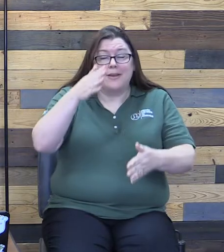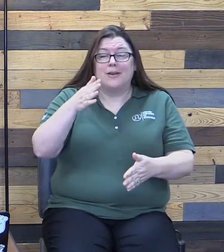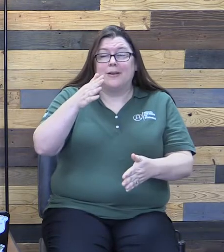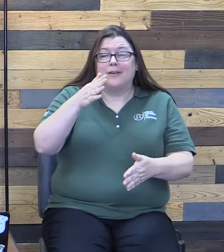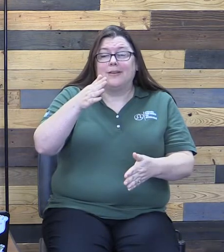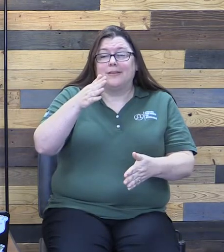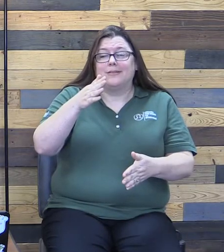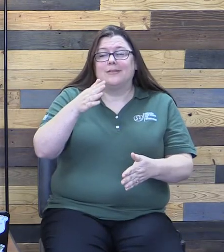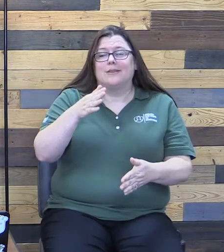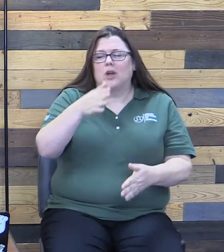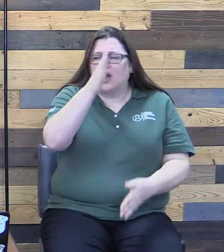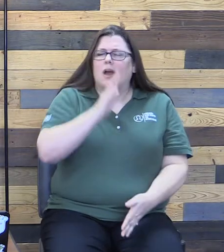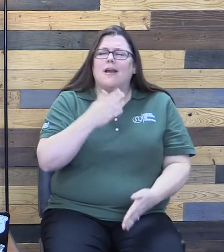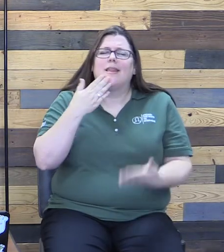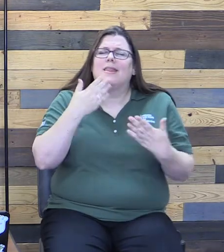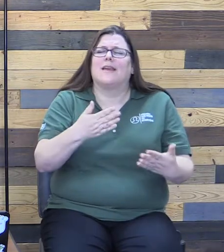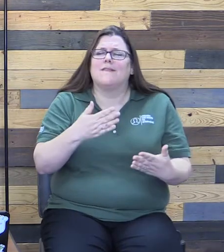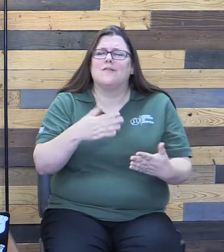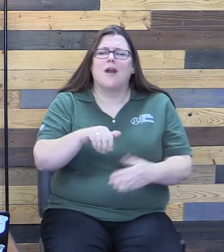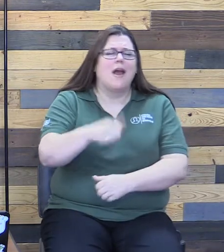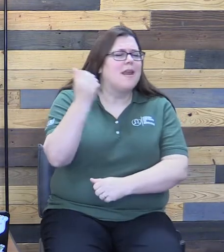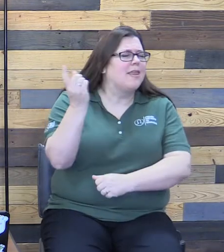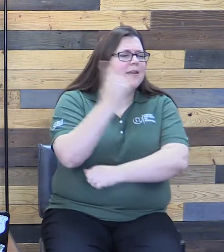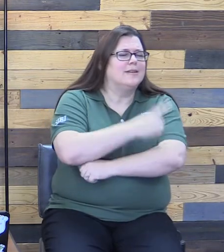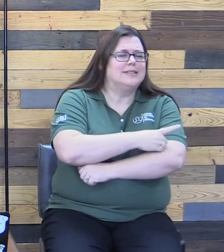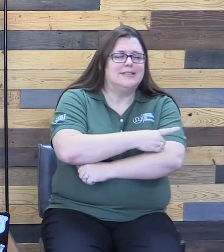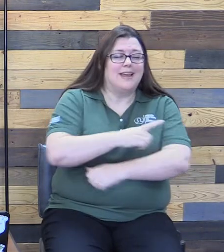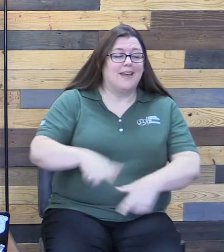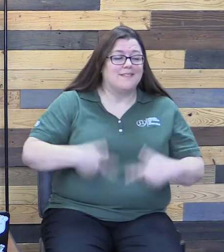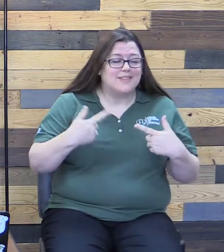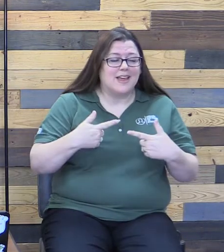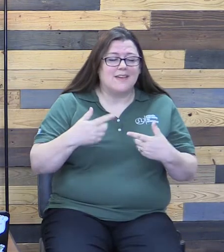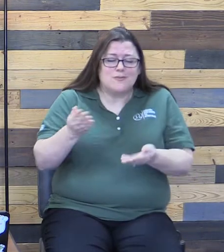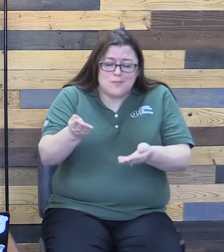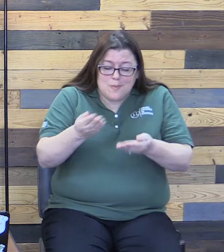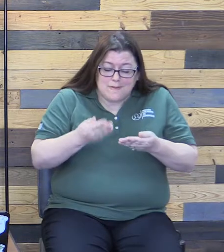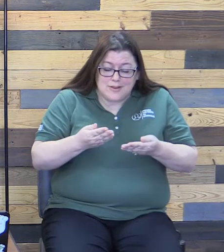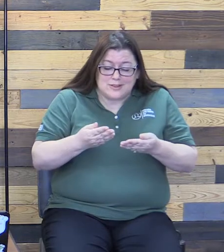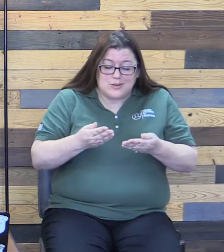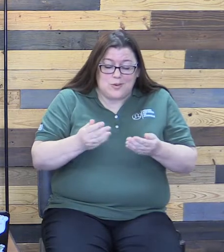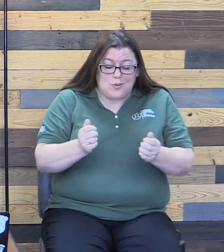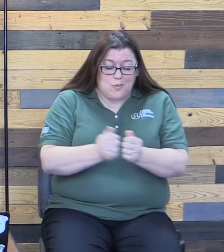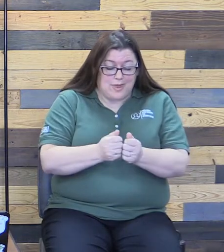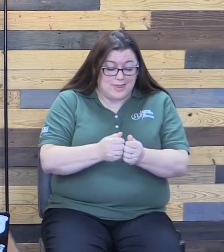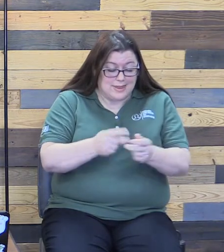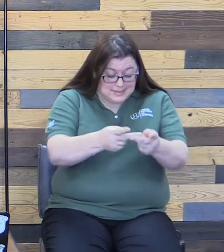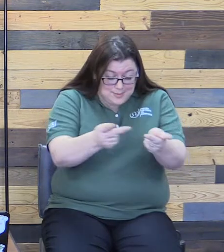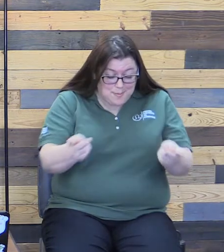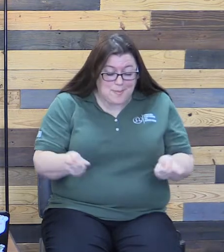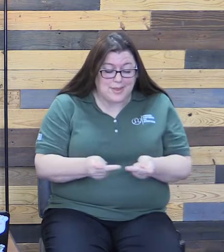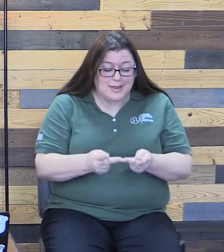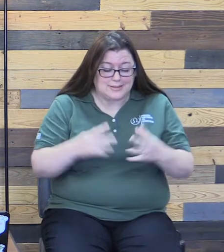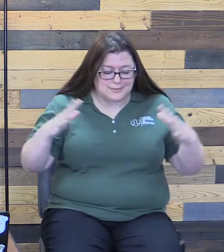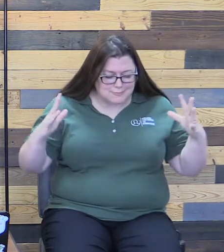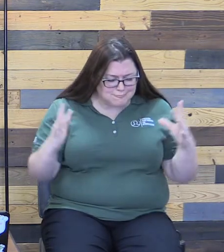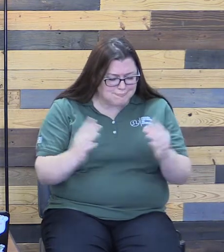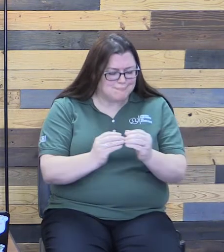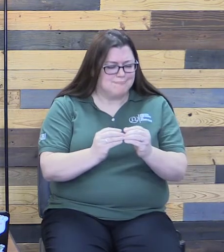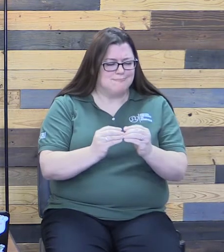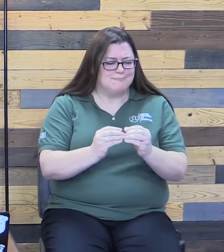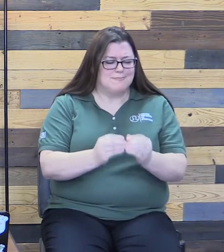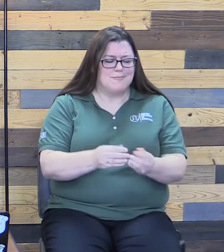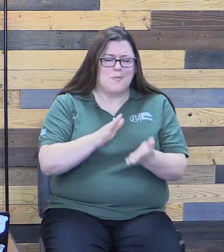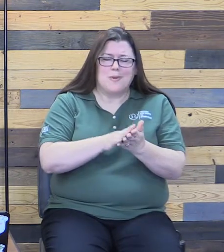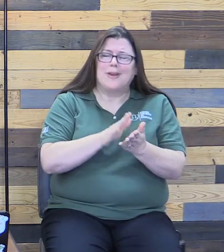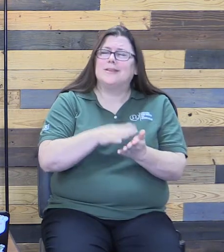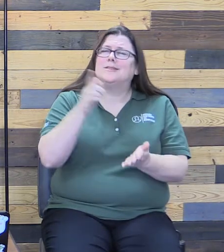thank you for another day of life and providing us with this space so that we can come together and praise you, praise